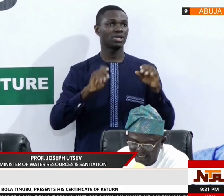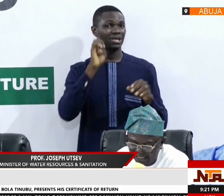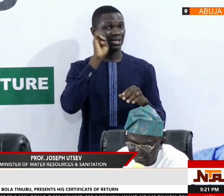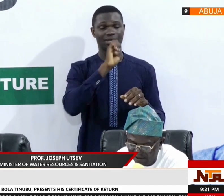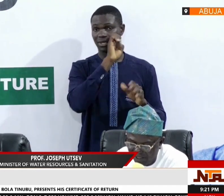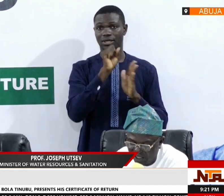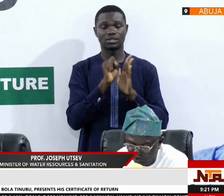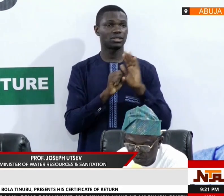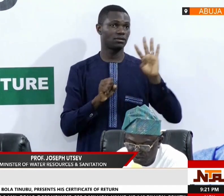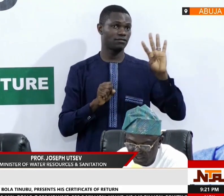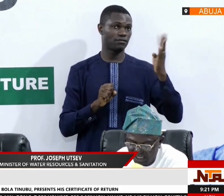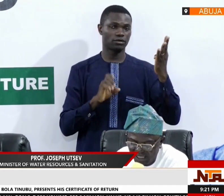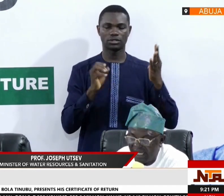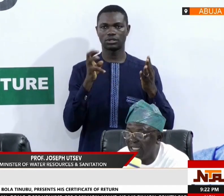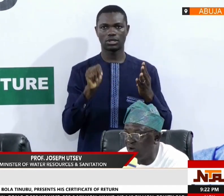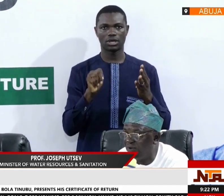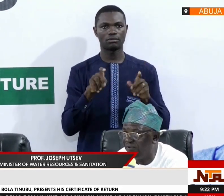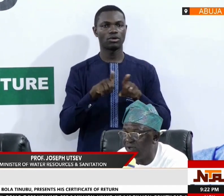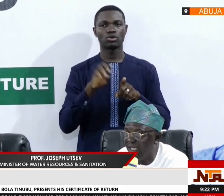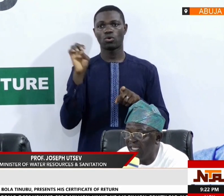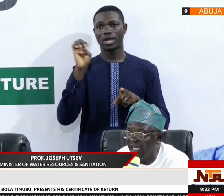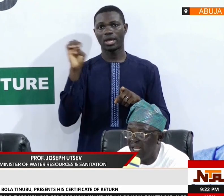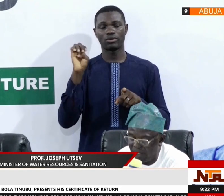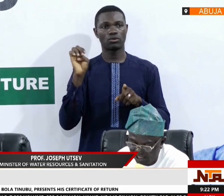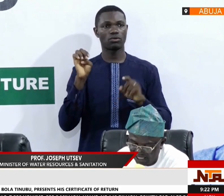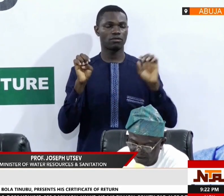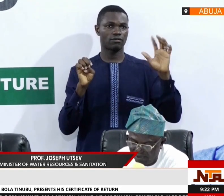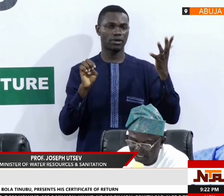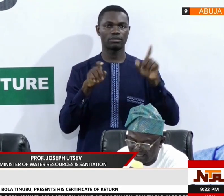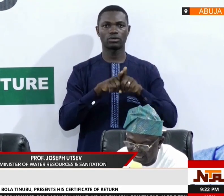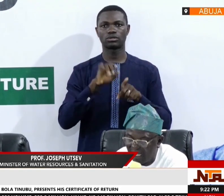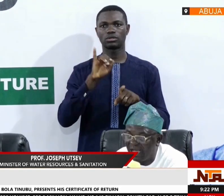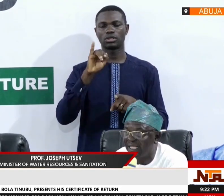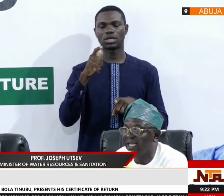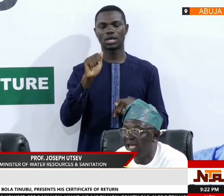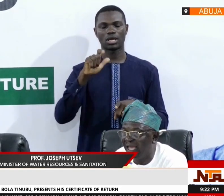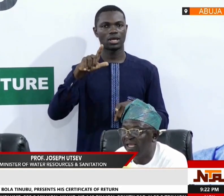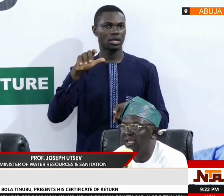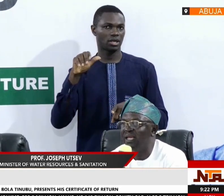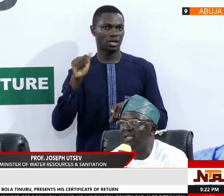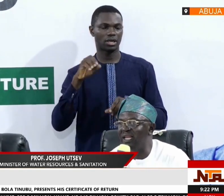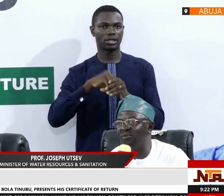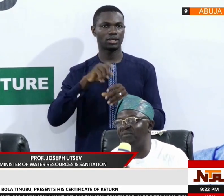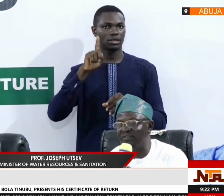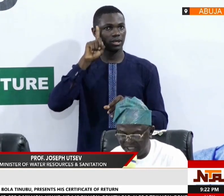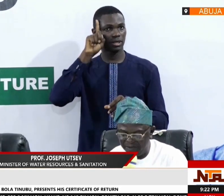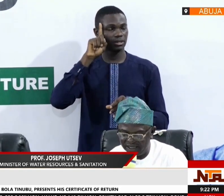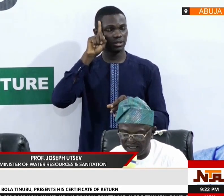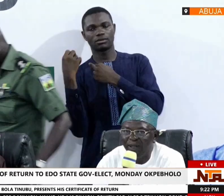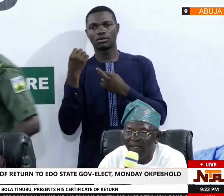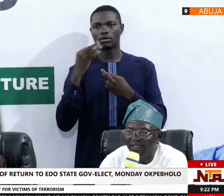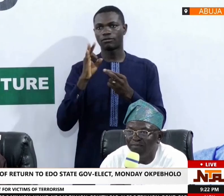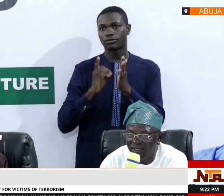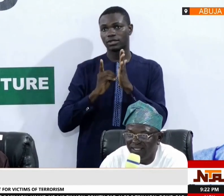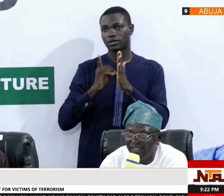And Adada Dam in Nienugu. And that of Nienugu Niengela Wajidam in Kasuna at a high level of advancement.